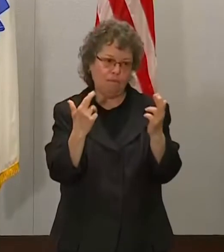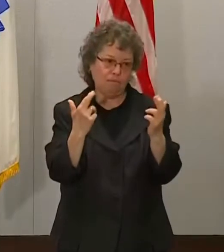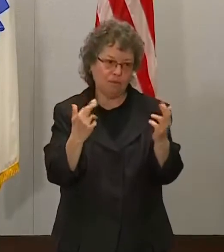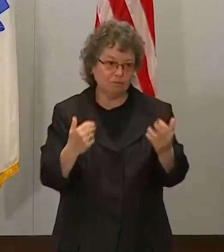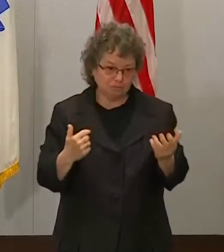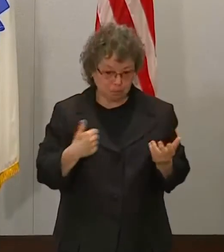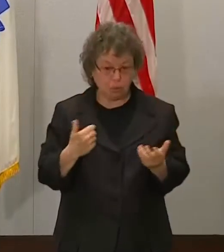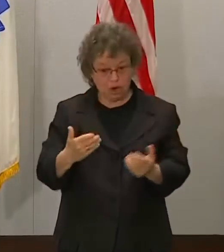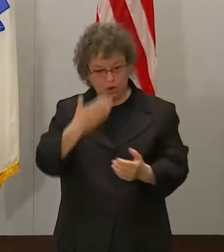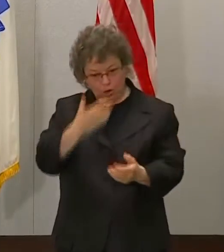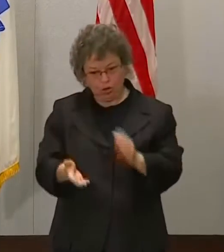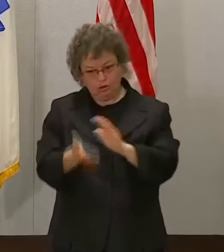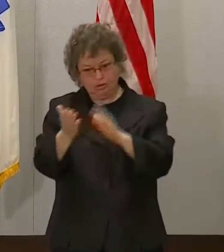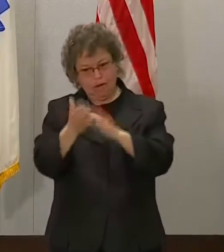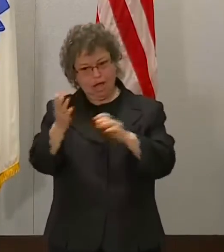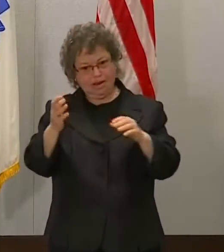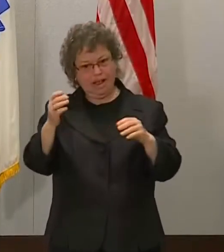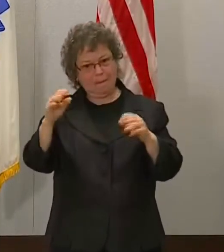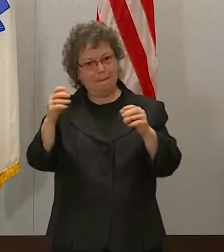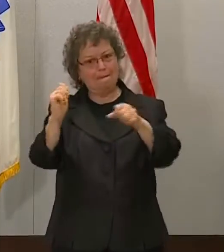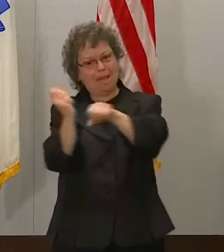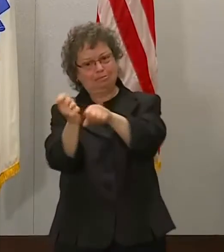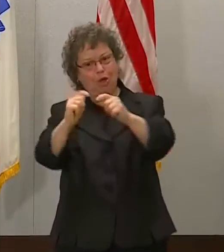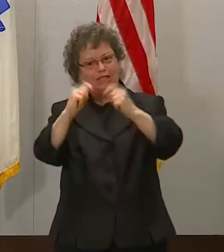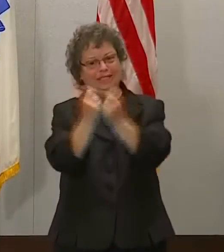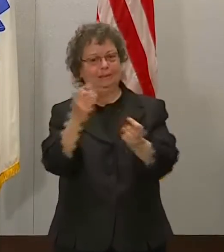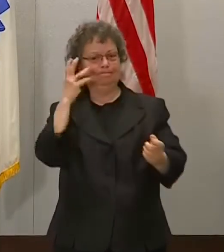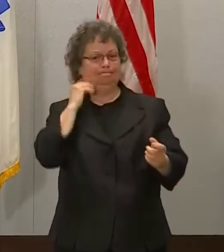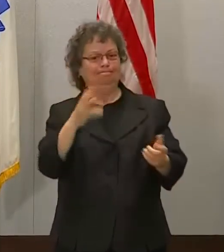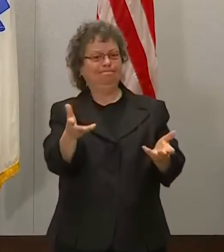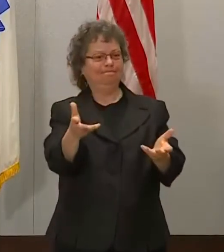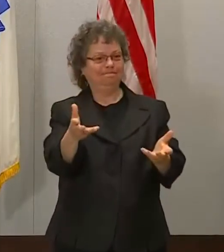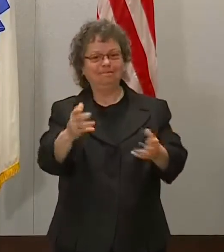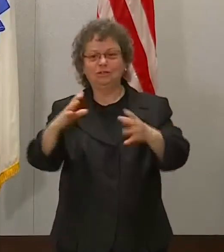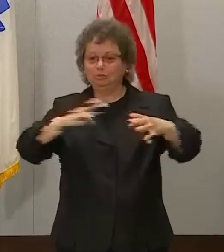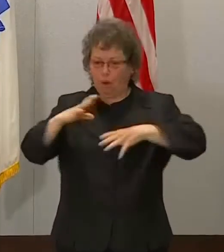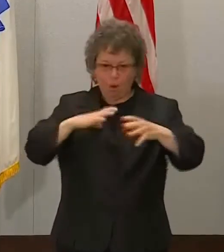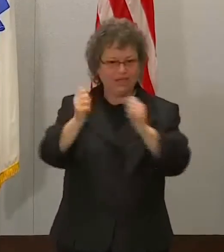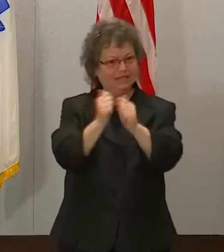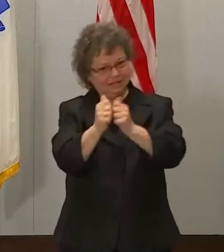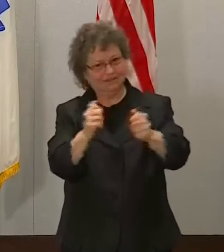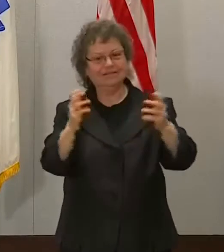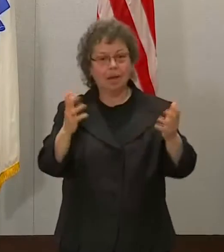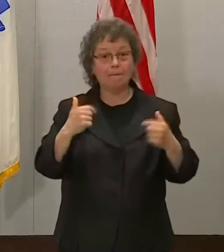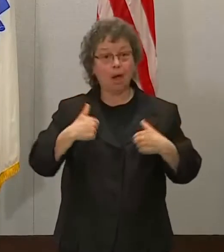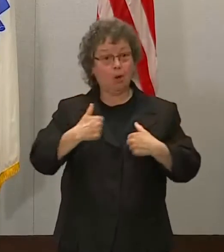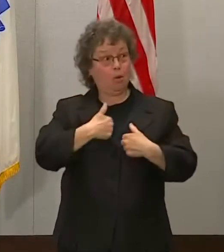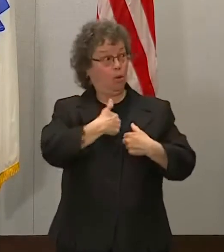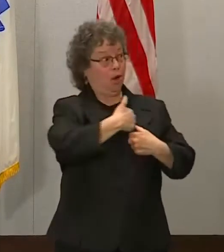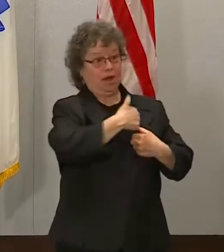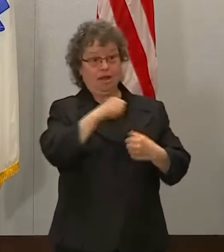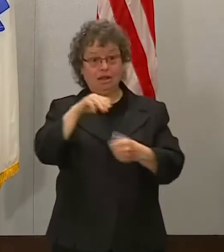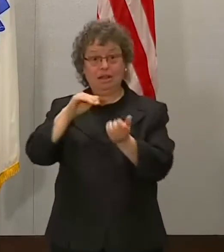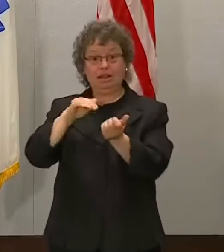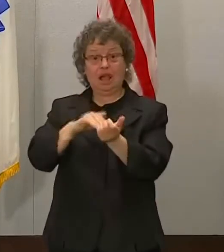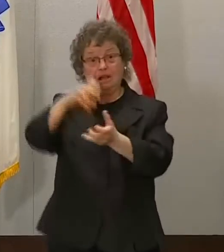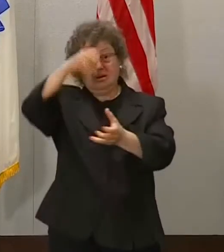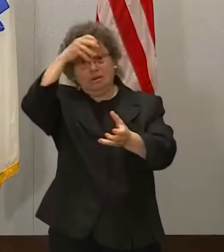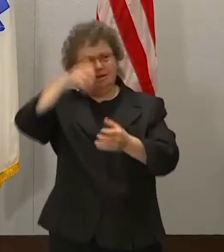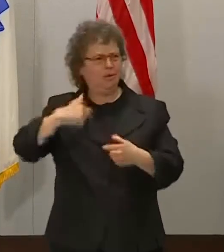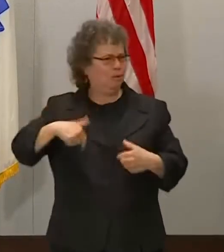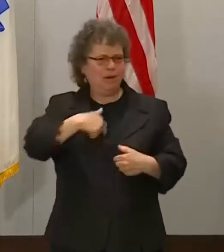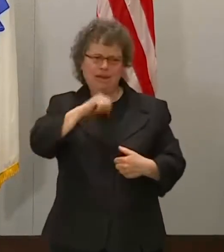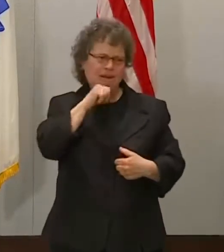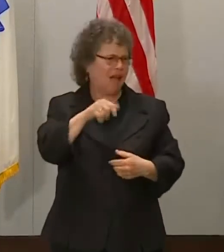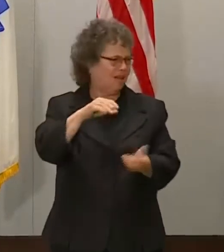baseball team at a sports venue, but we are not doctors, and so we'll leave that to the experts, and hopefully that'll happen sooner rather